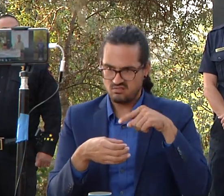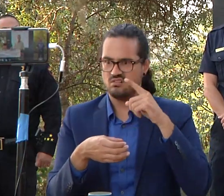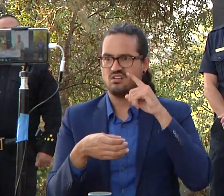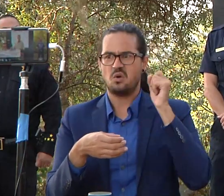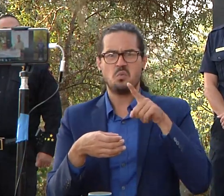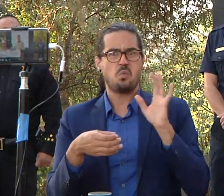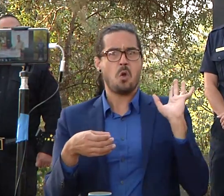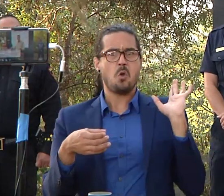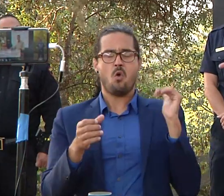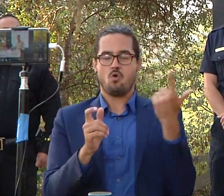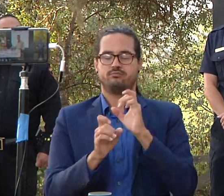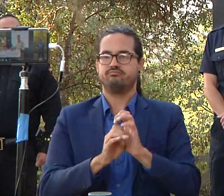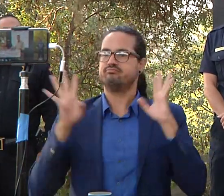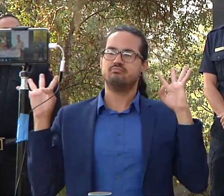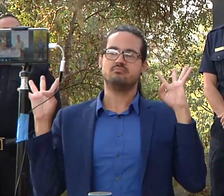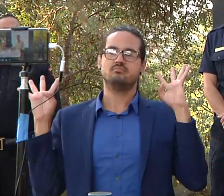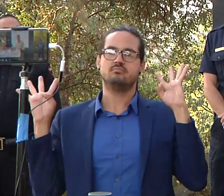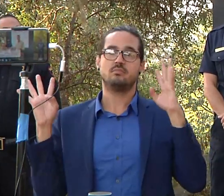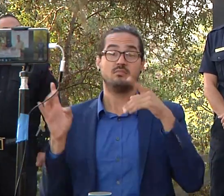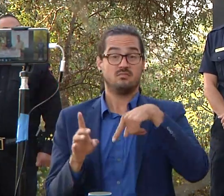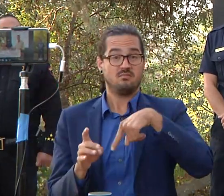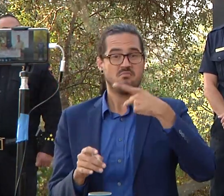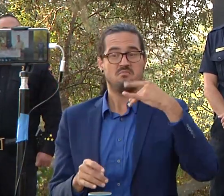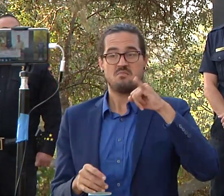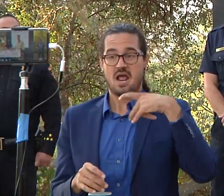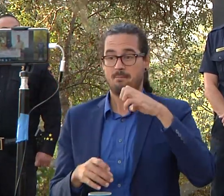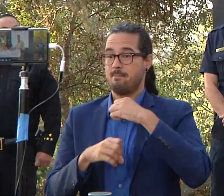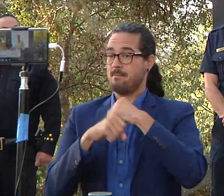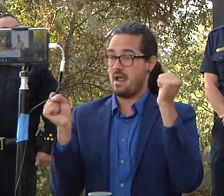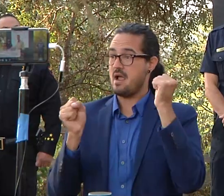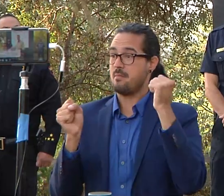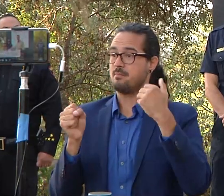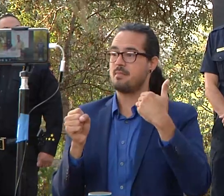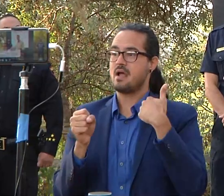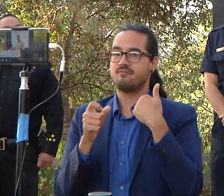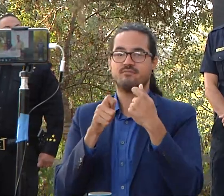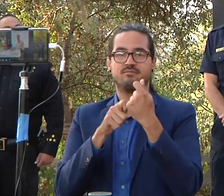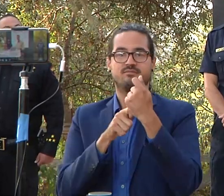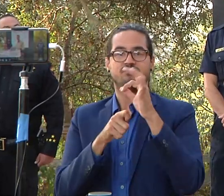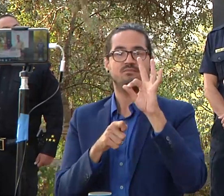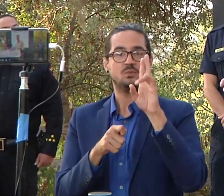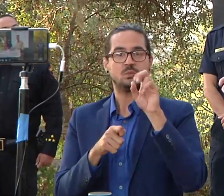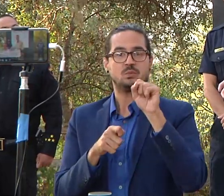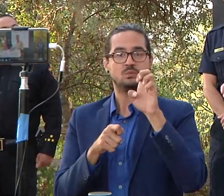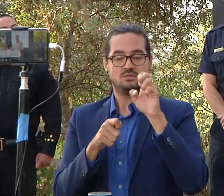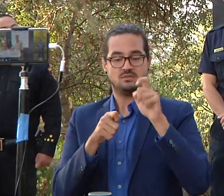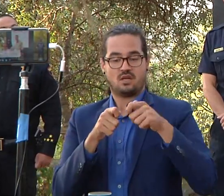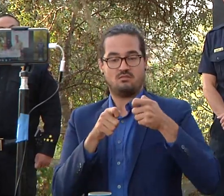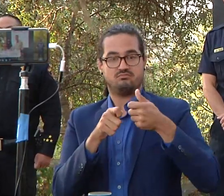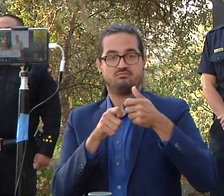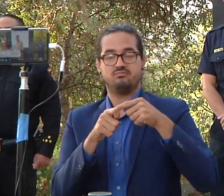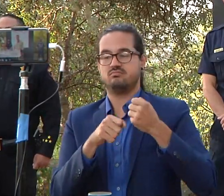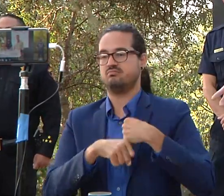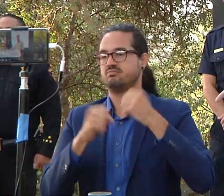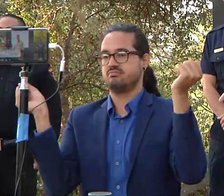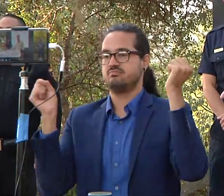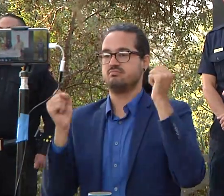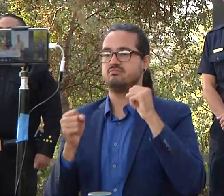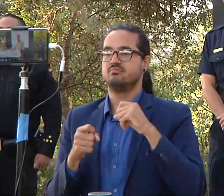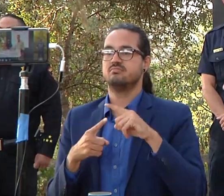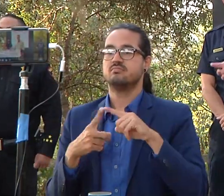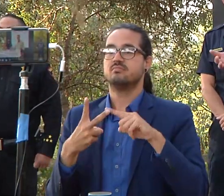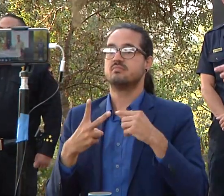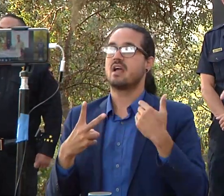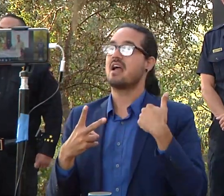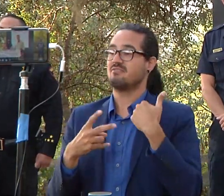a a pipe bomb with a fuse uh other types of uh explosive type material in it and just looking